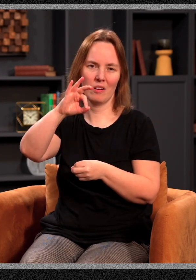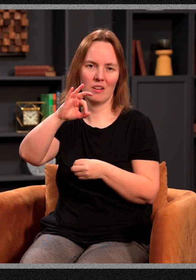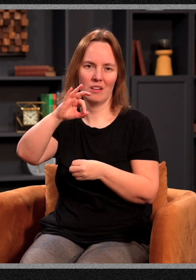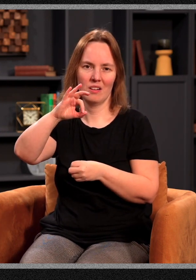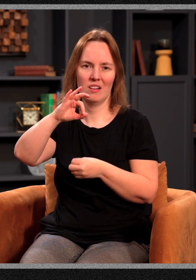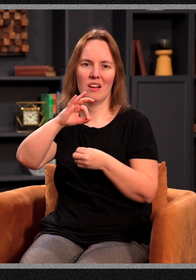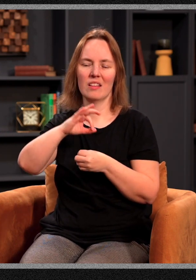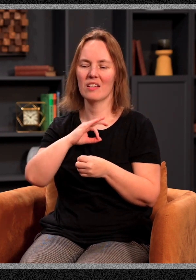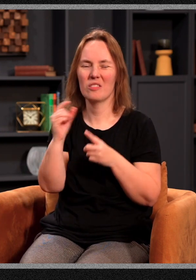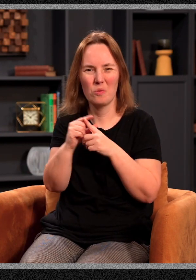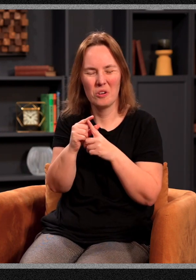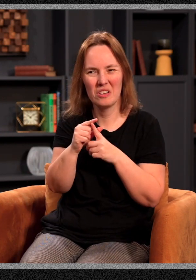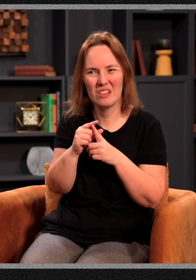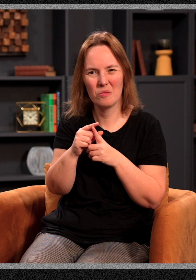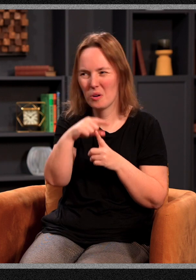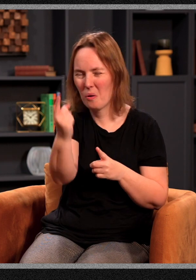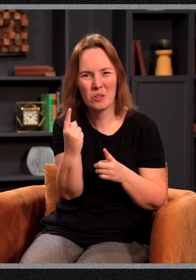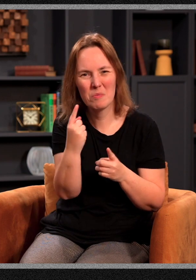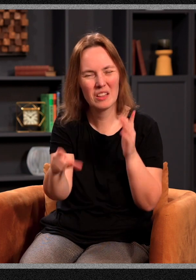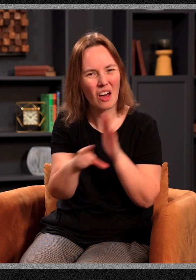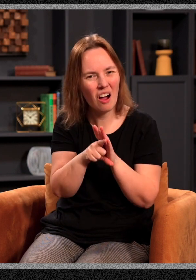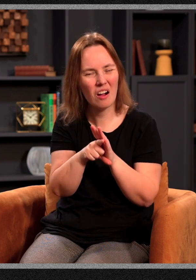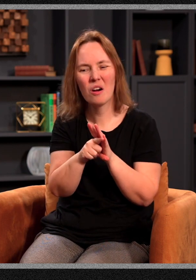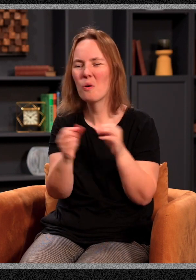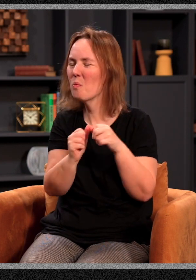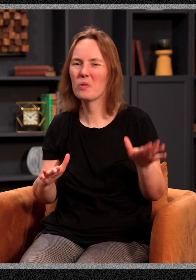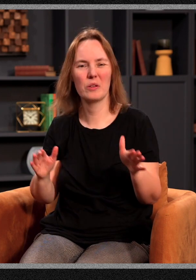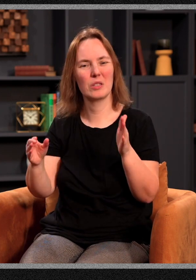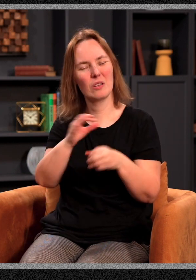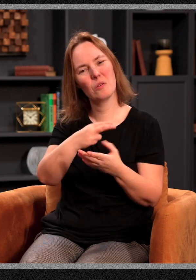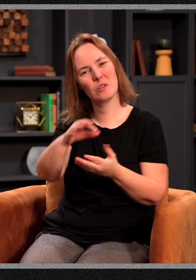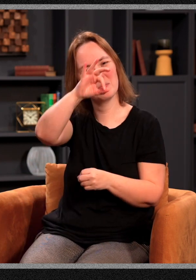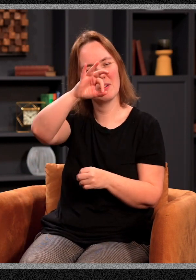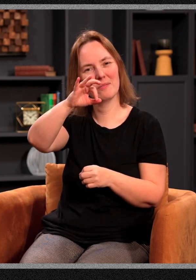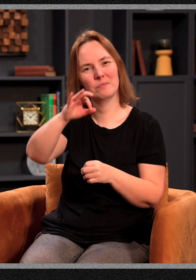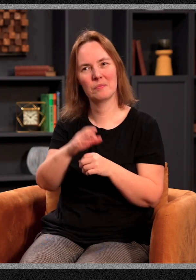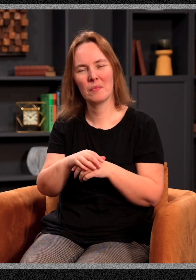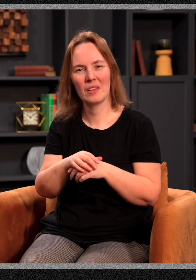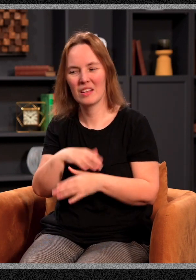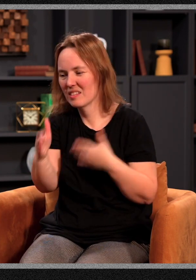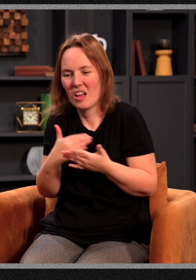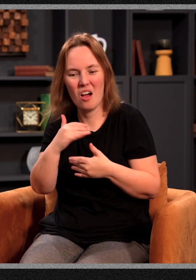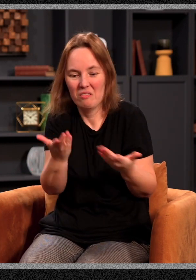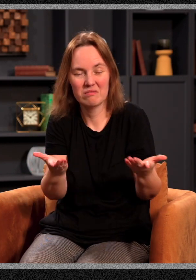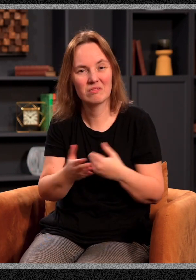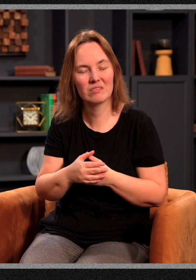Spirit, then the word is only law. It doesn't matter if it's Old Testament or New Testament. It doesn't matter. That's all it is.